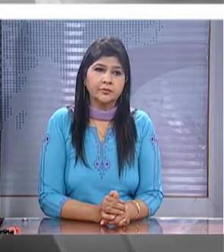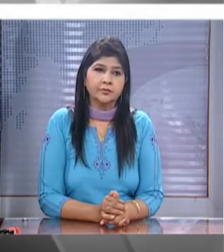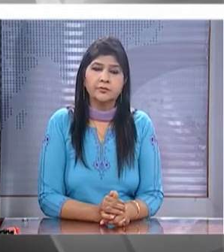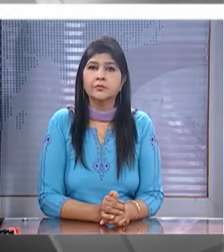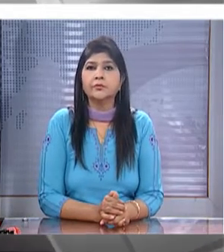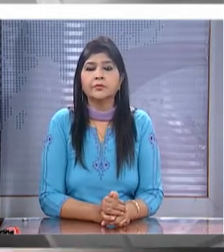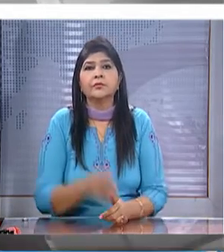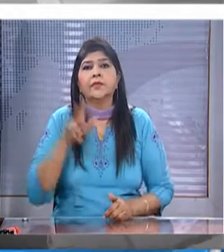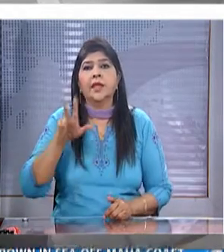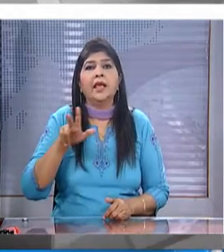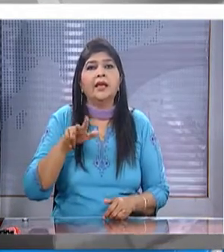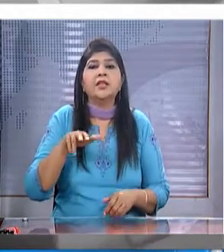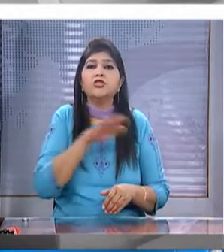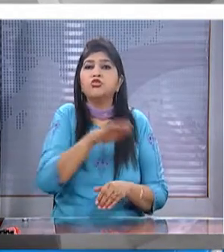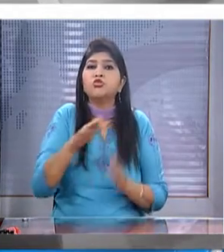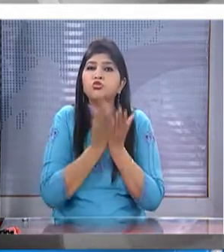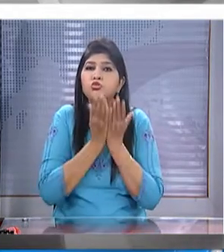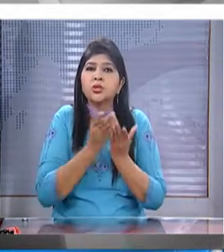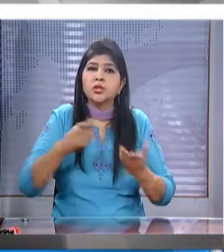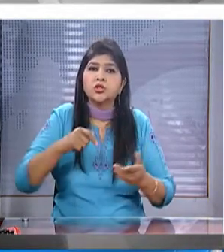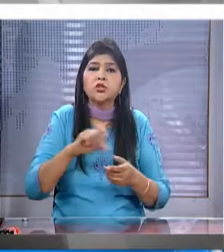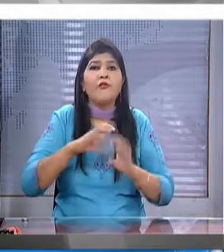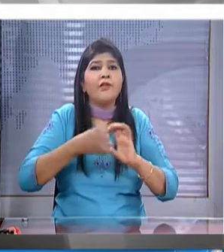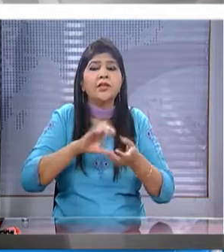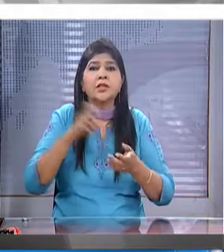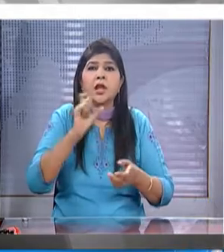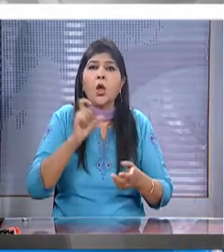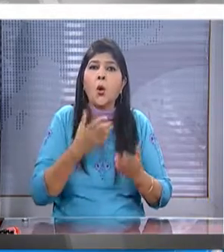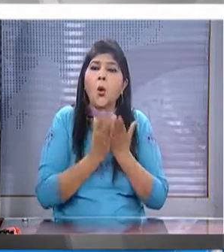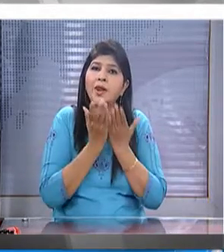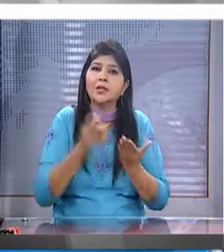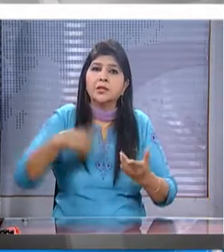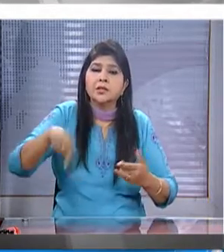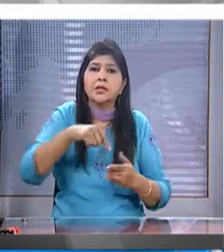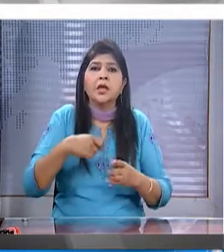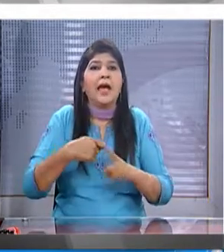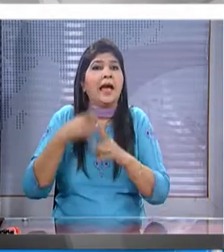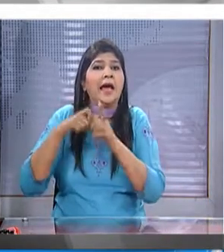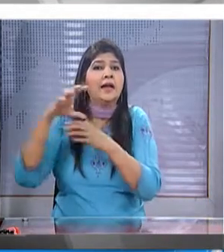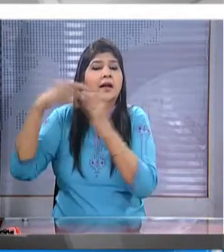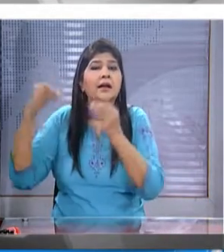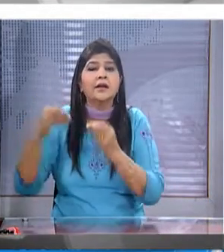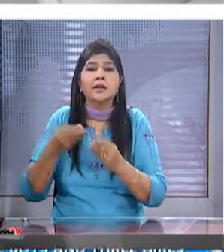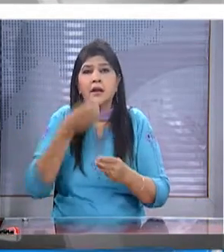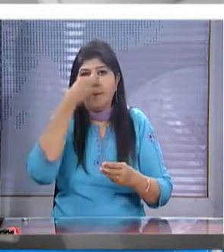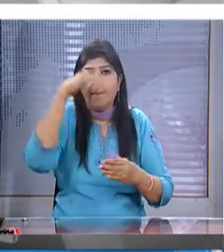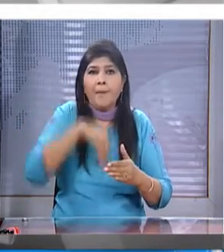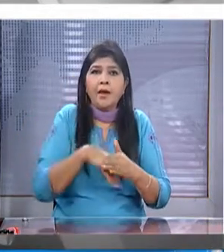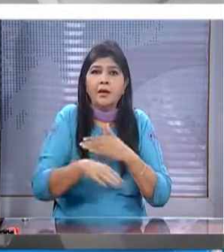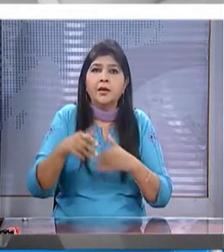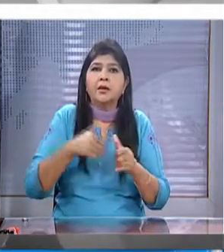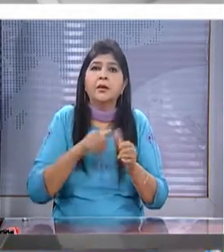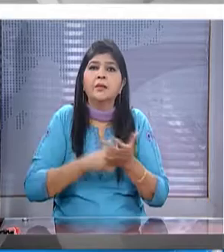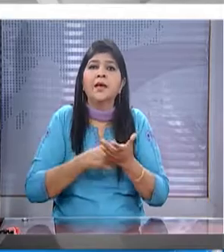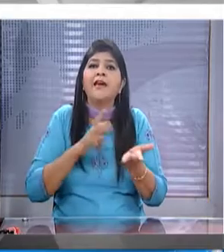eight students of an engineering college from karnataka out on a picnic drowned in the arabian sea off the vary